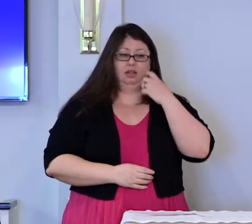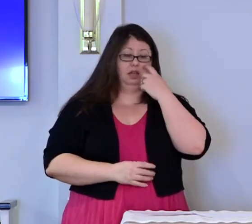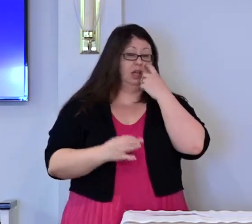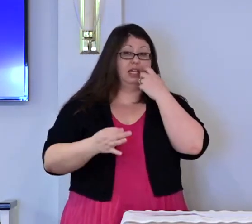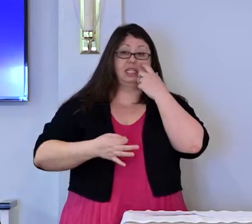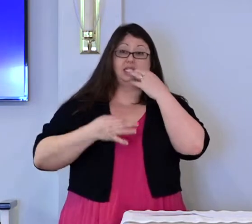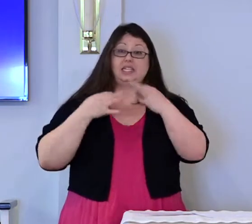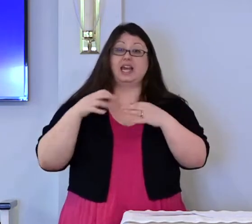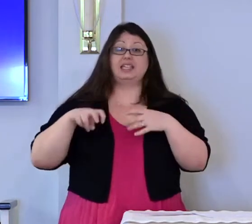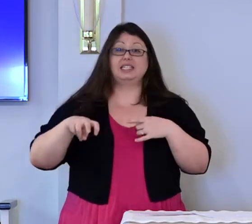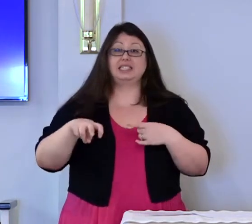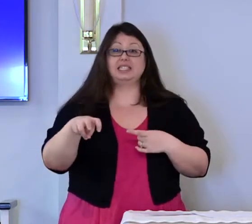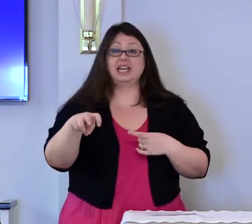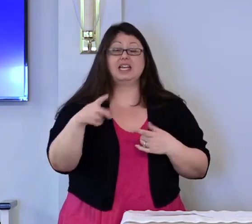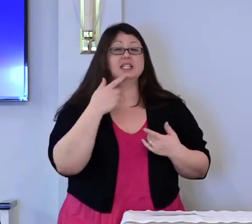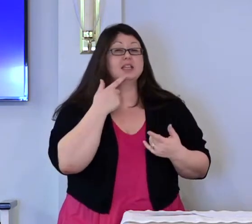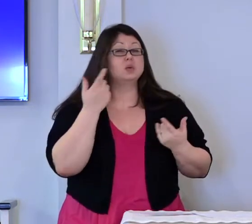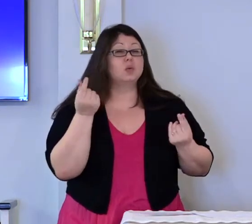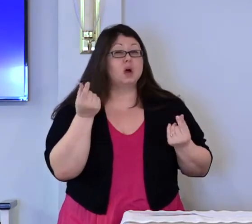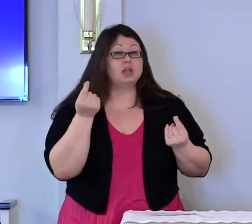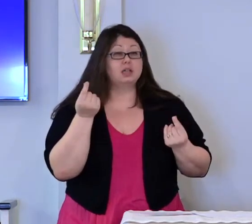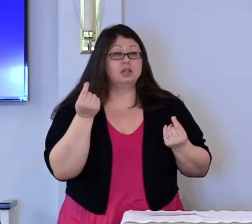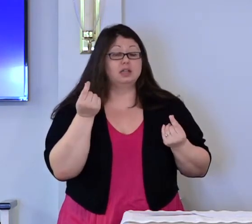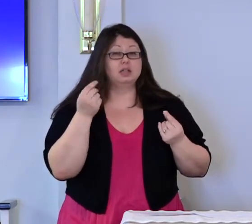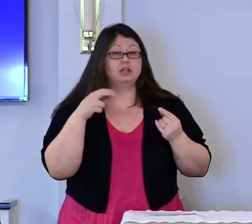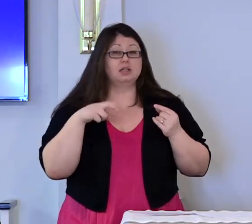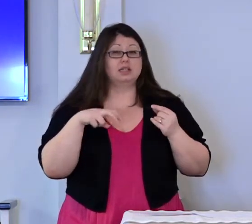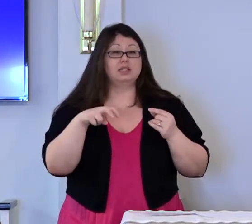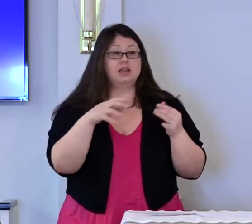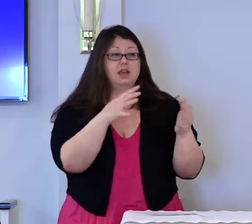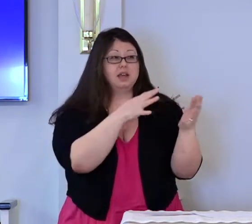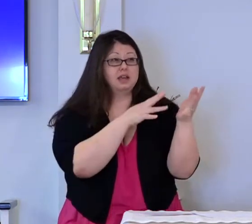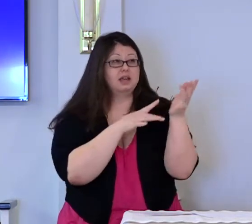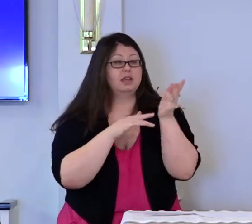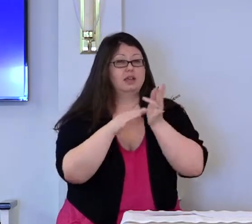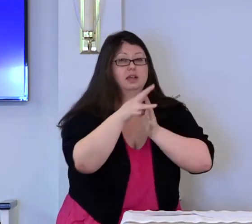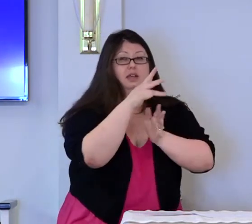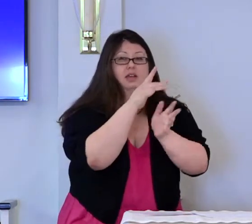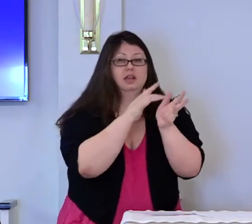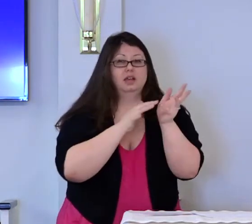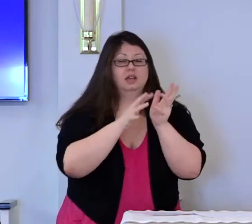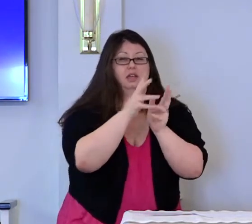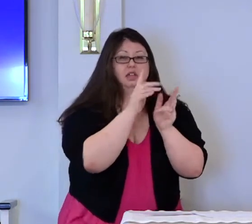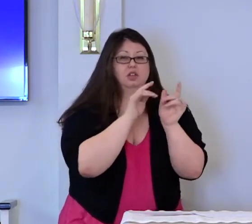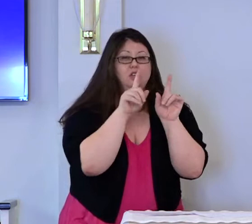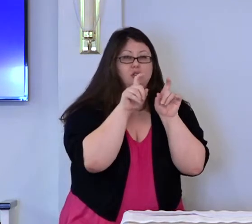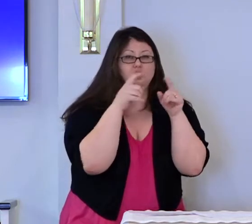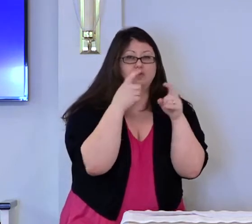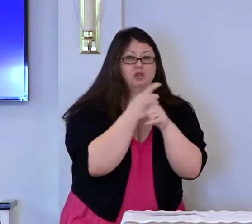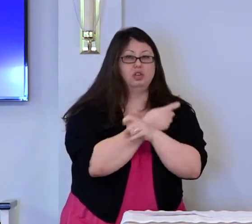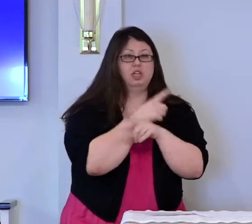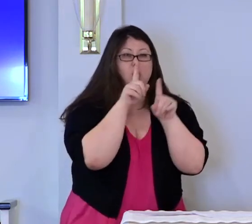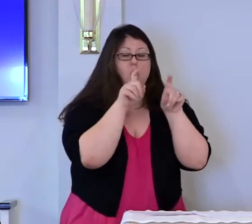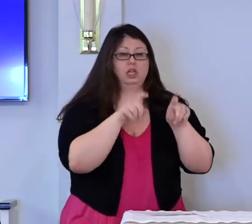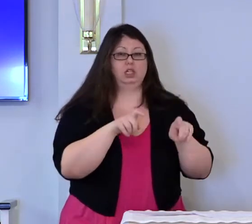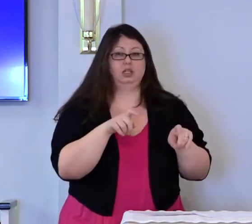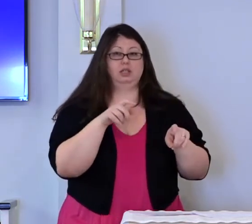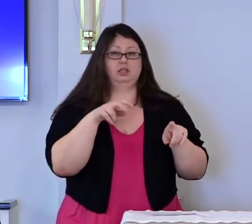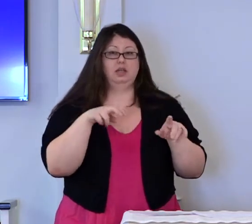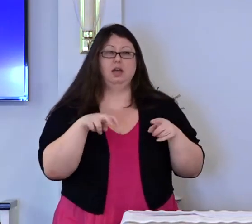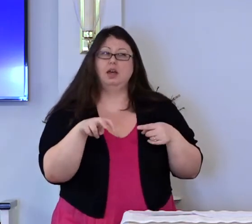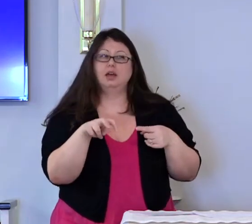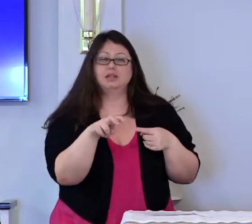Rather, he engages the woman in a round of questions. Did God